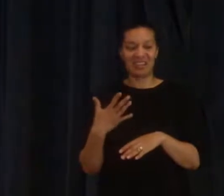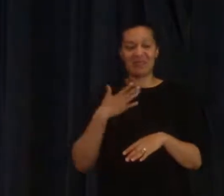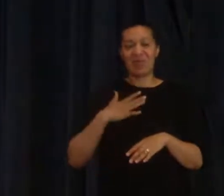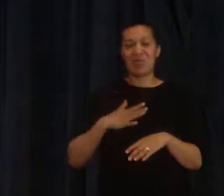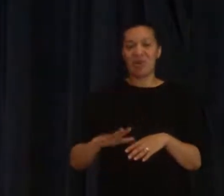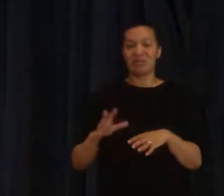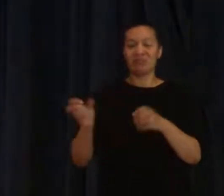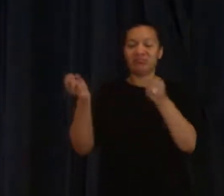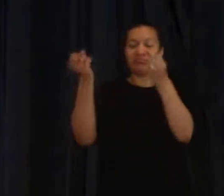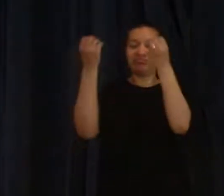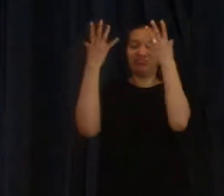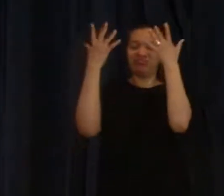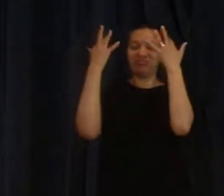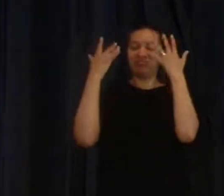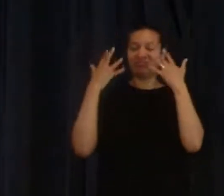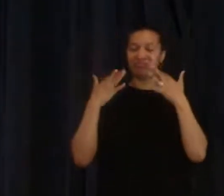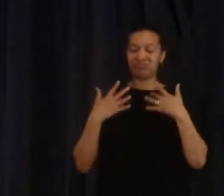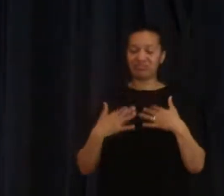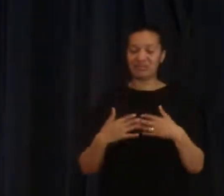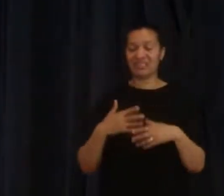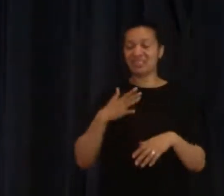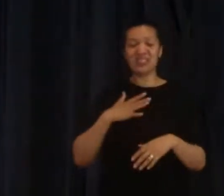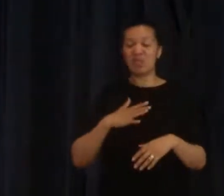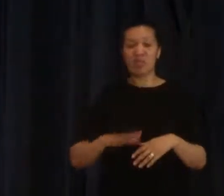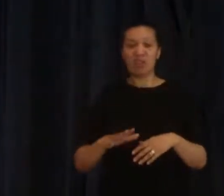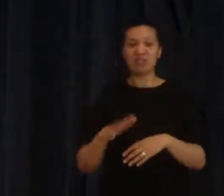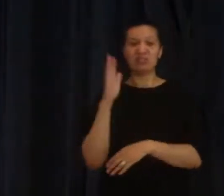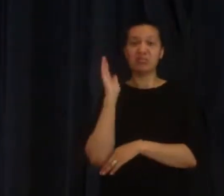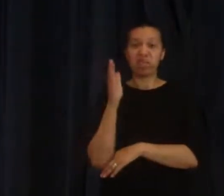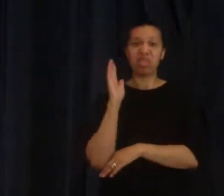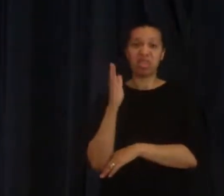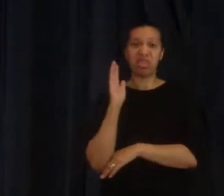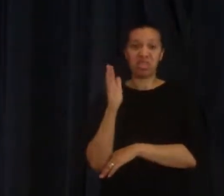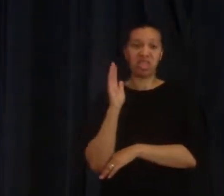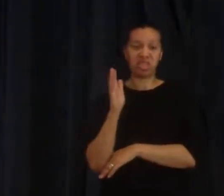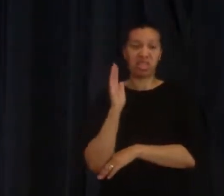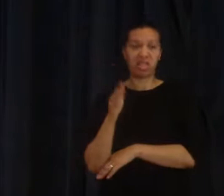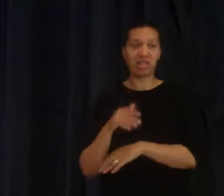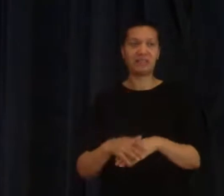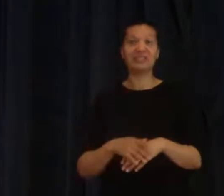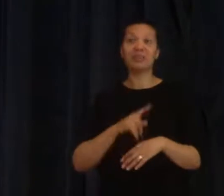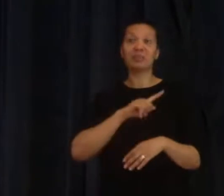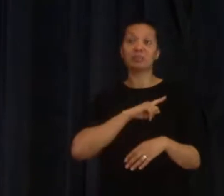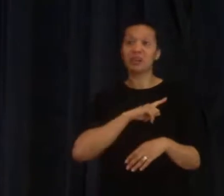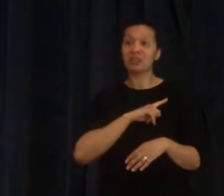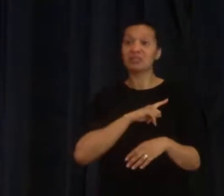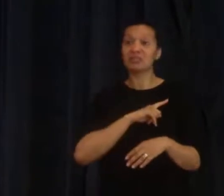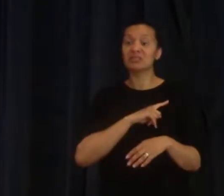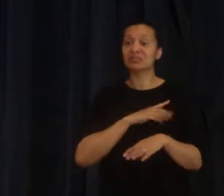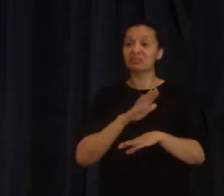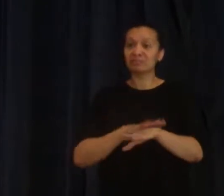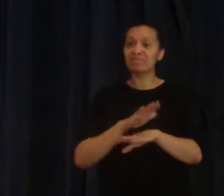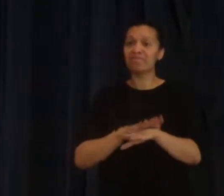I didn't want to particularly preach too long today because this is a precious time